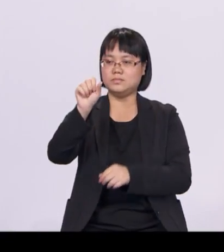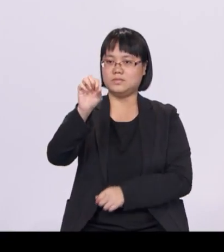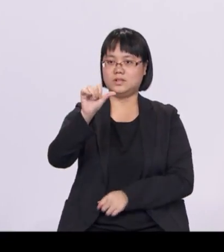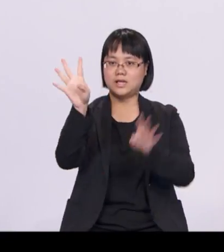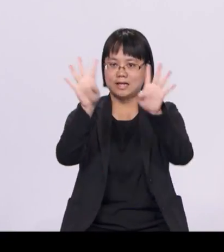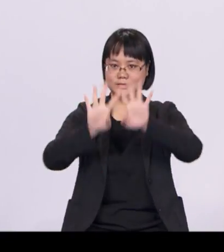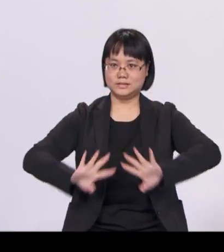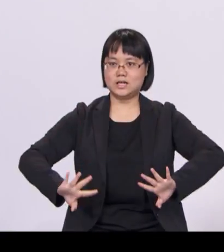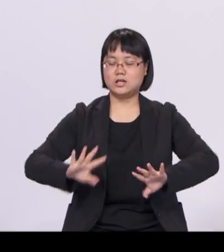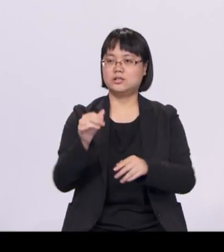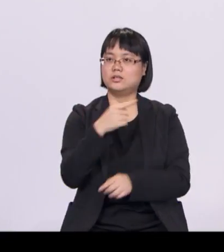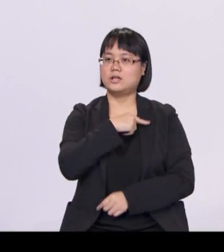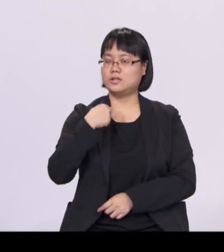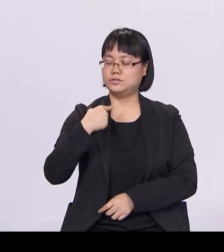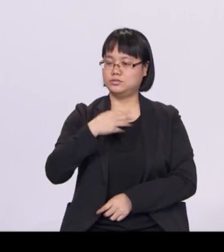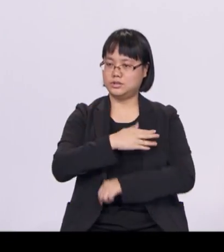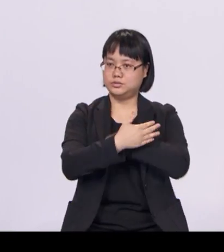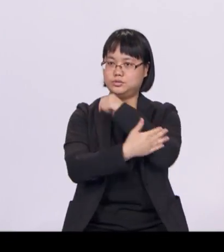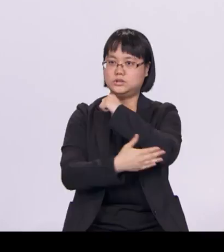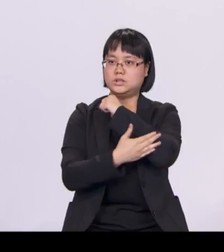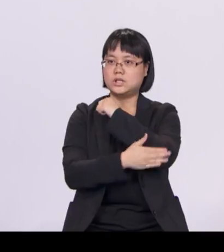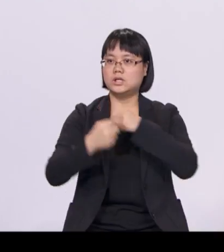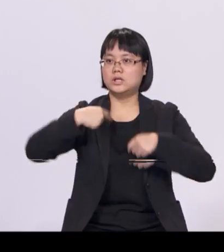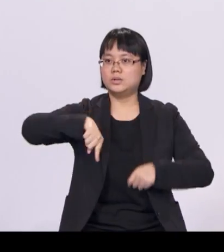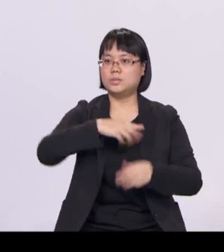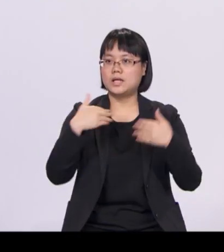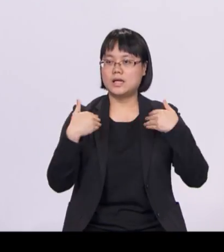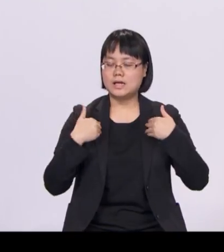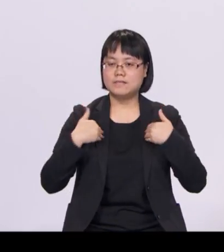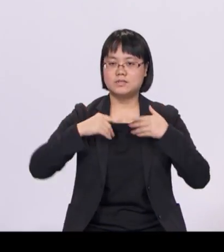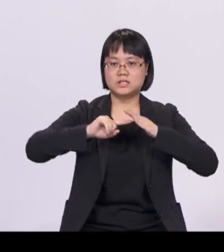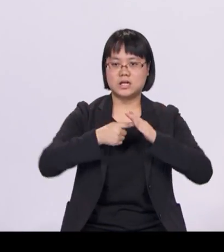Beijing and established Block 71 in Suzhou and Jakarta.